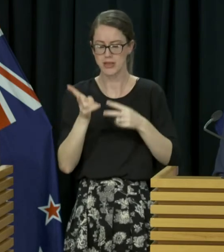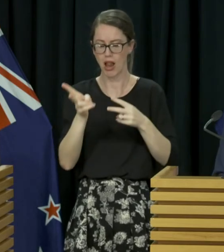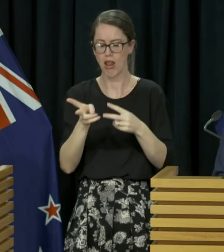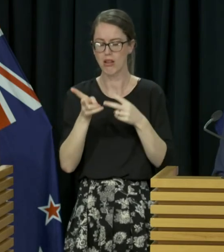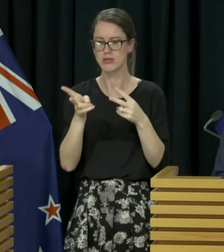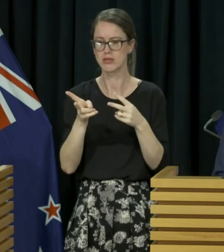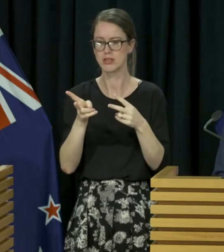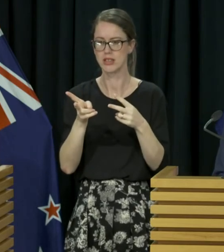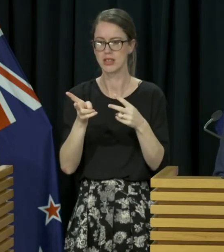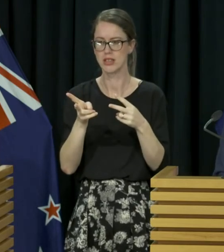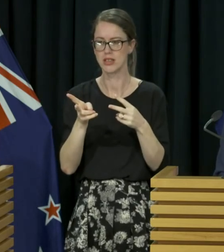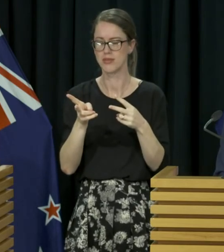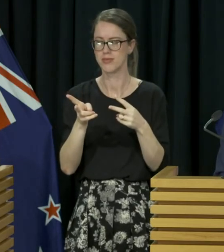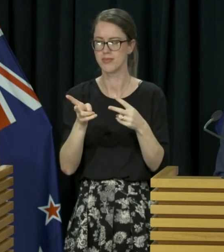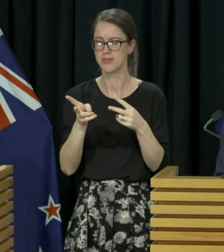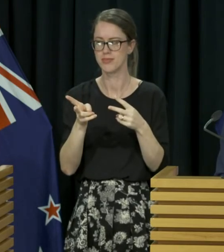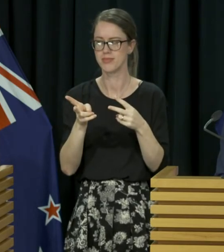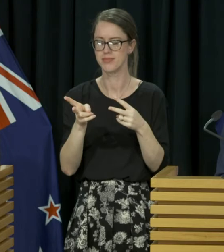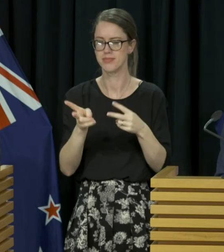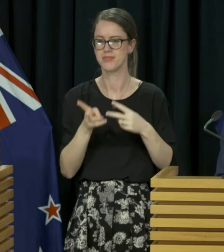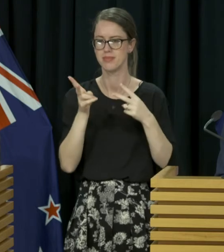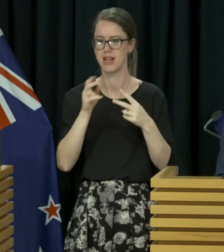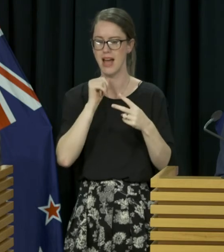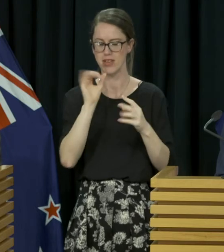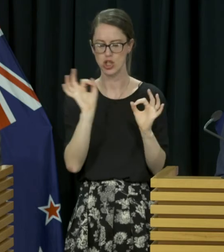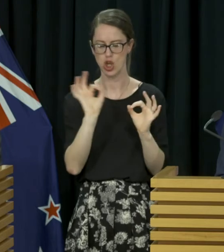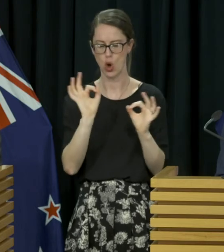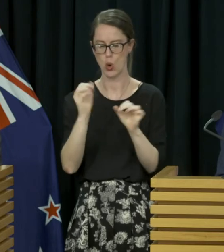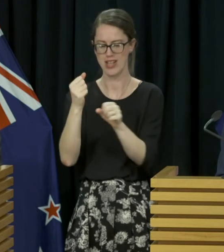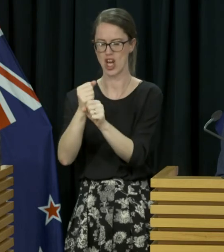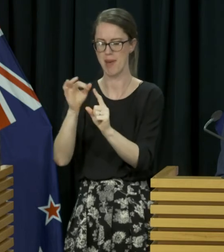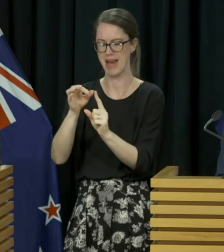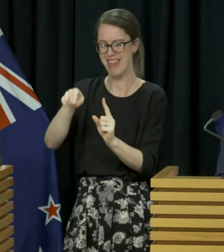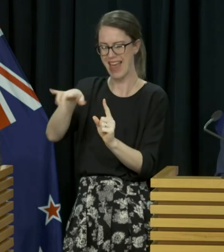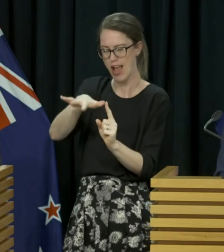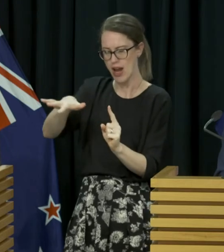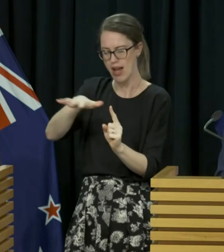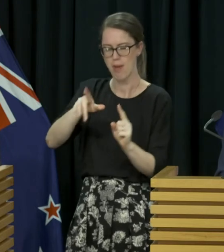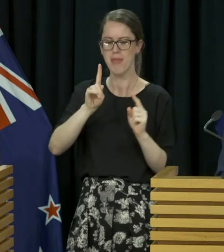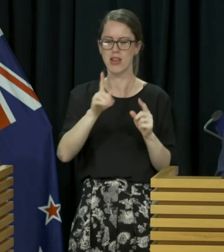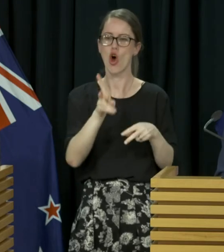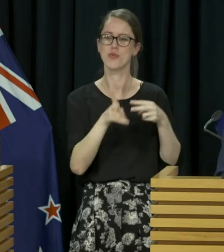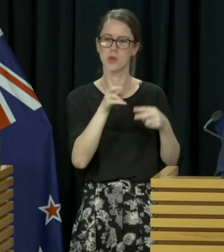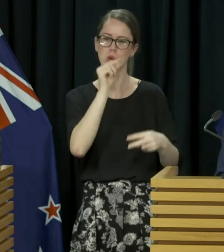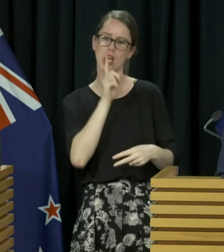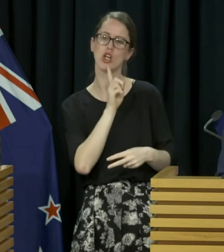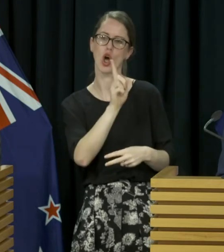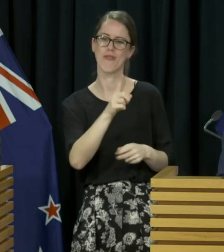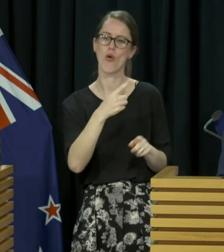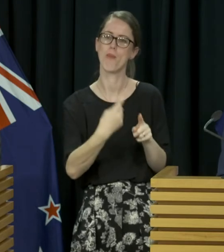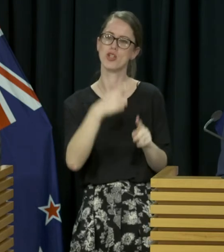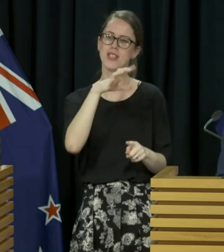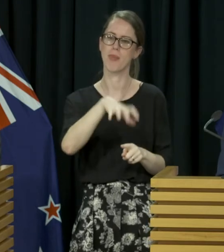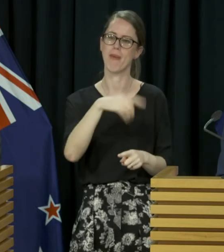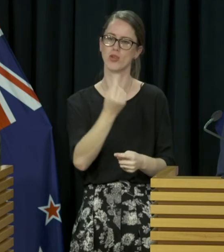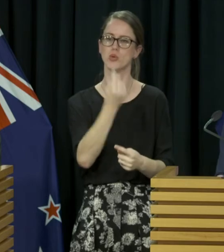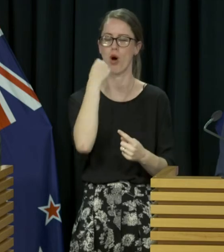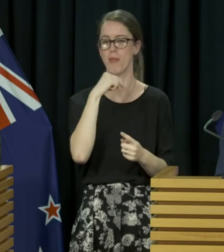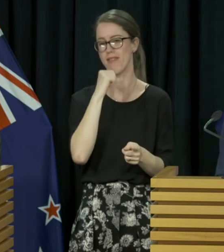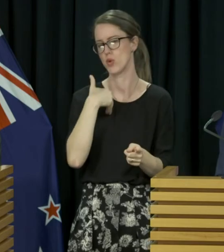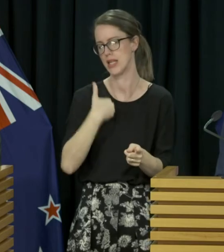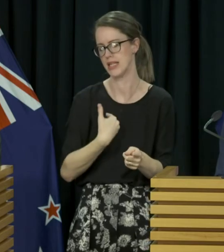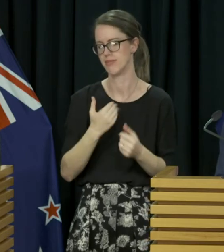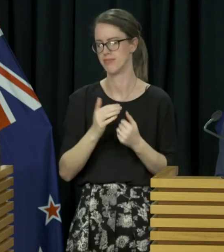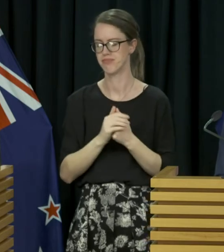there is no DHB where there is no GP clinic testing available that they have swabbing available in their emergency departments should that be